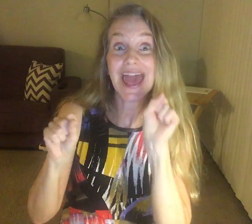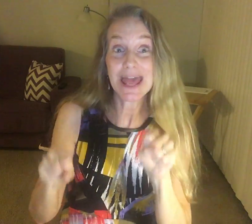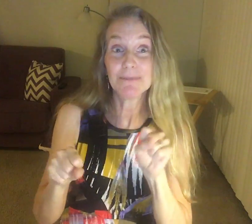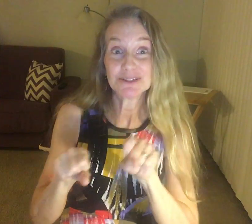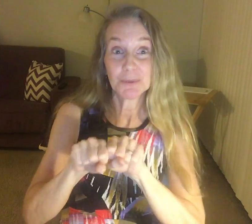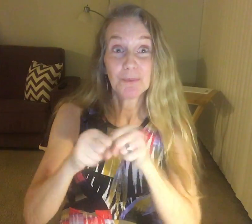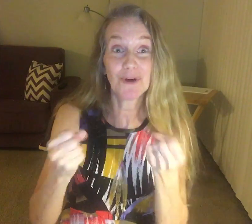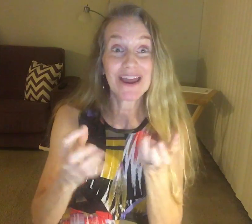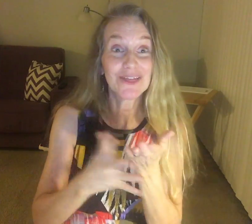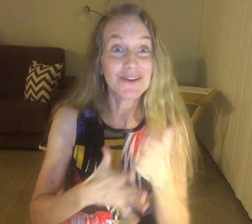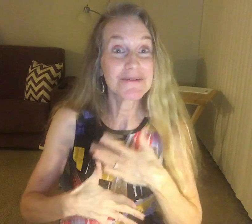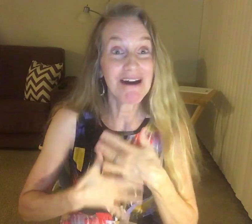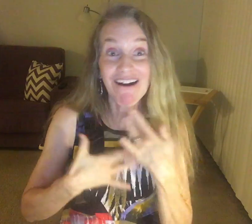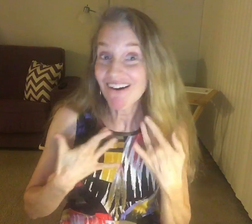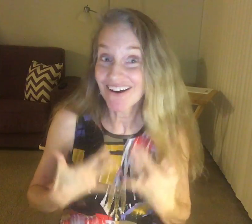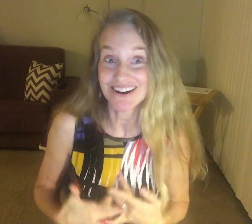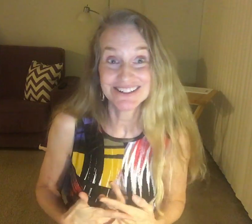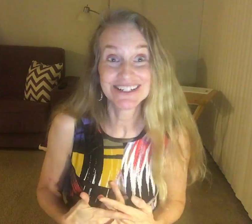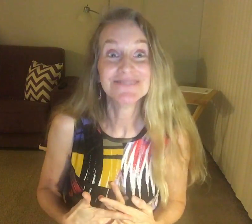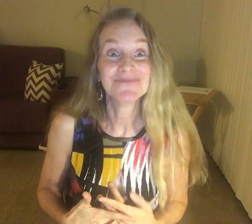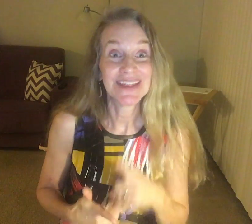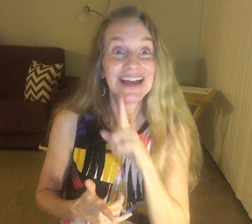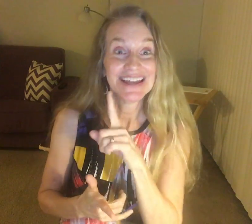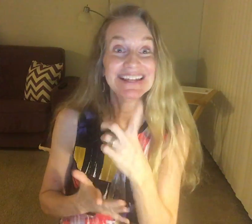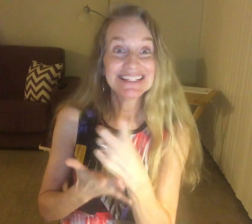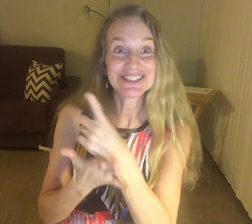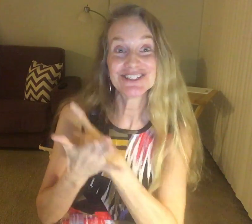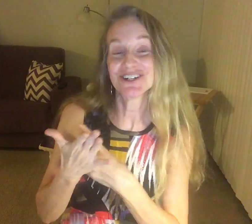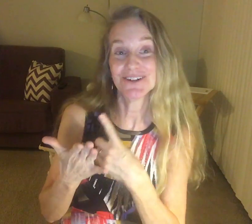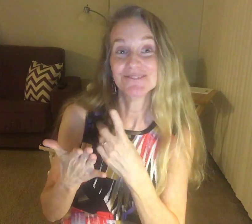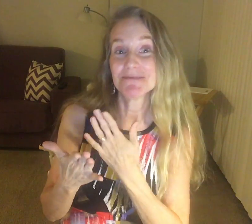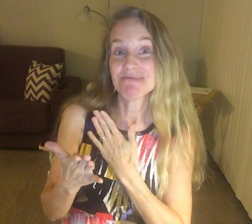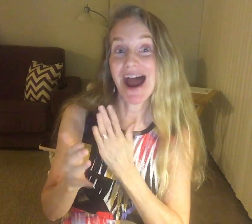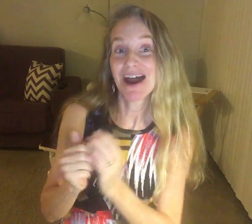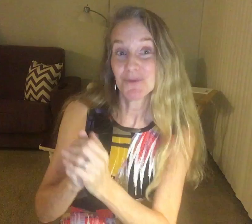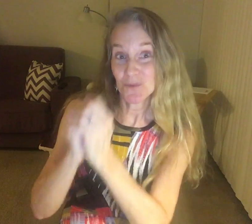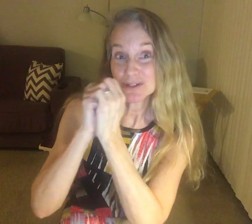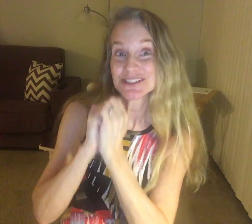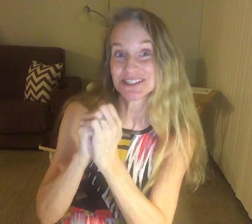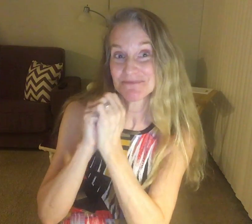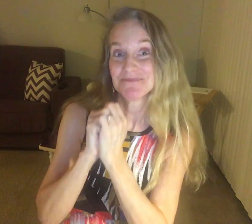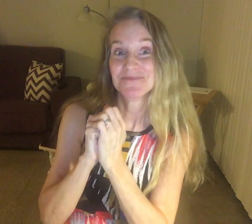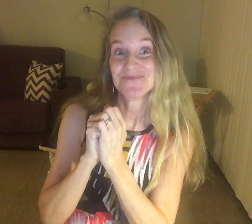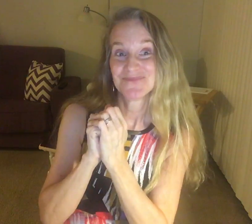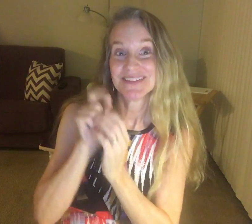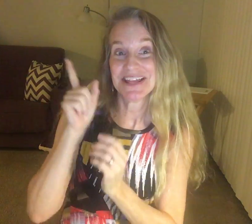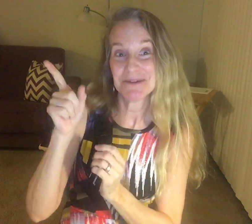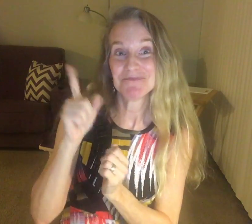able to touch it in my heart. He deserves my worship here.